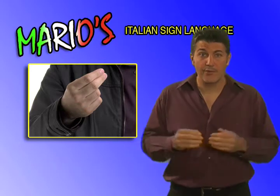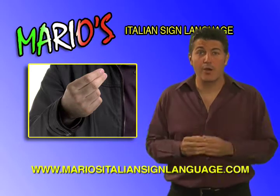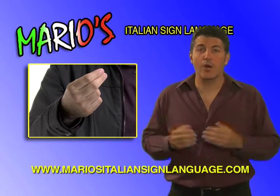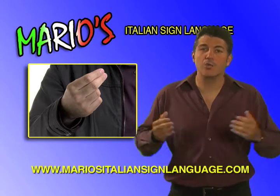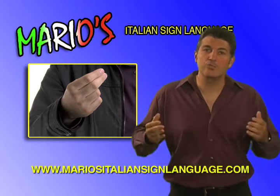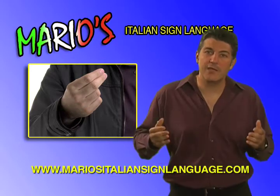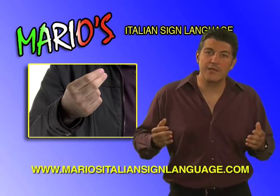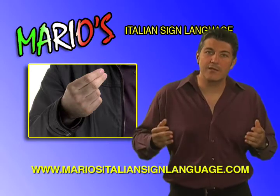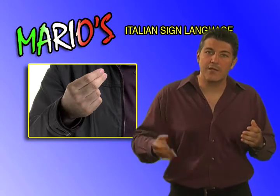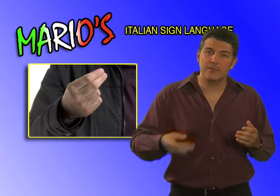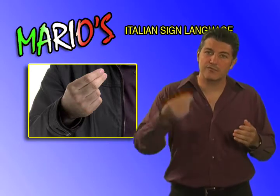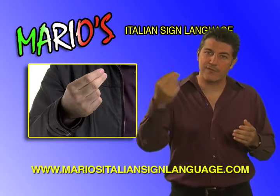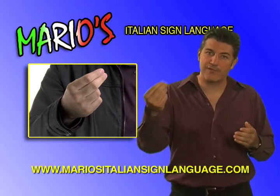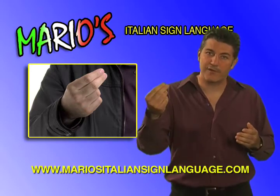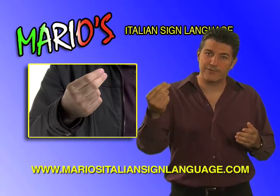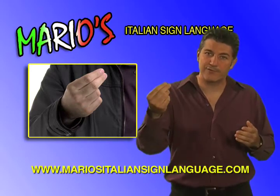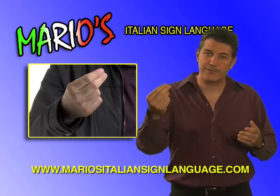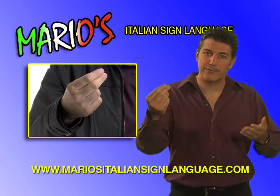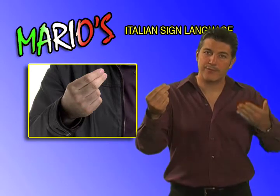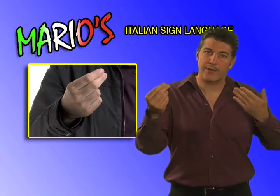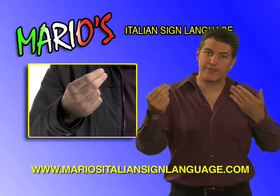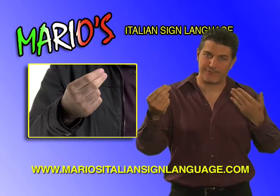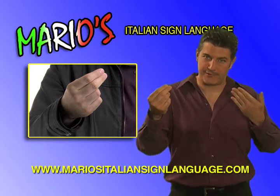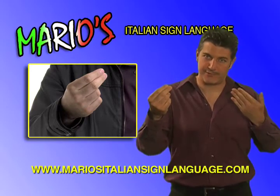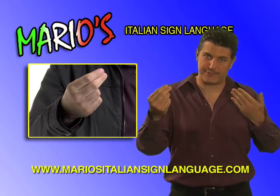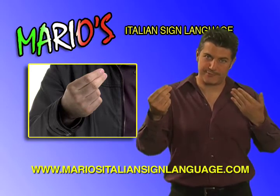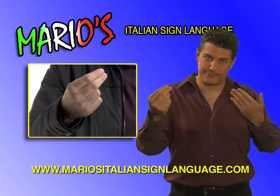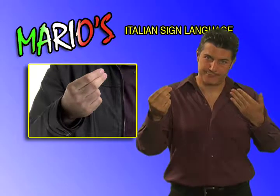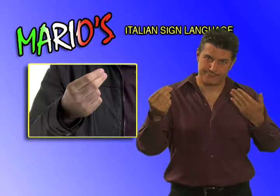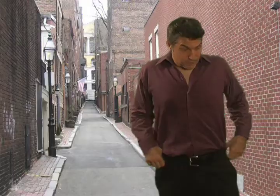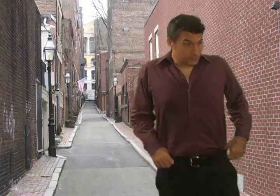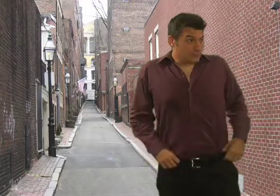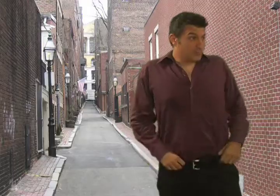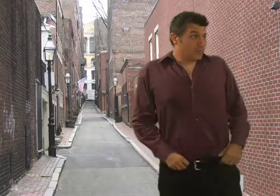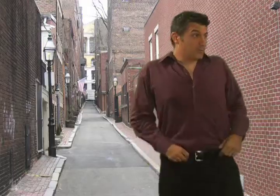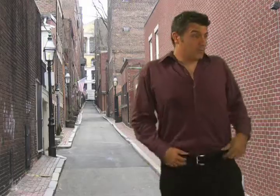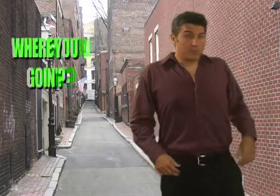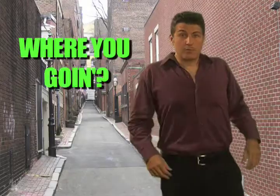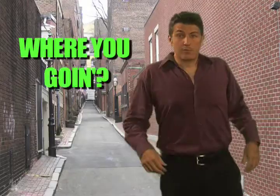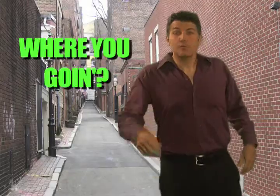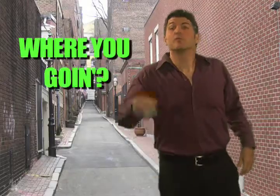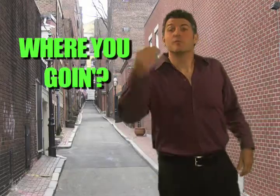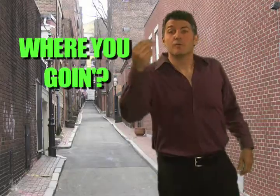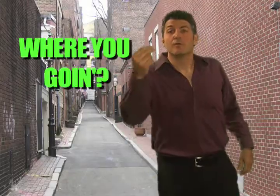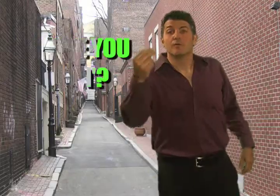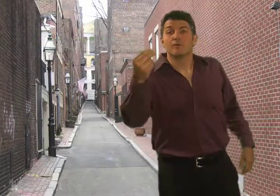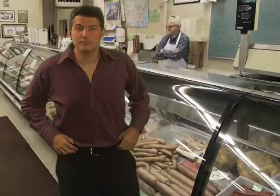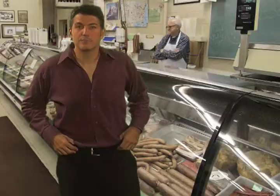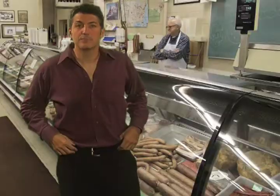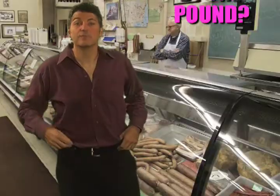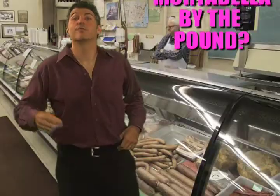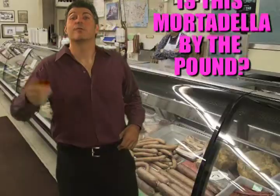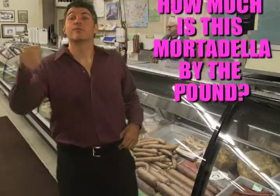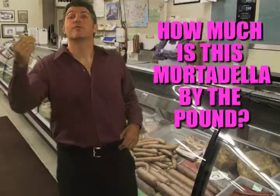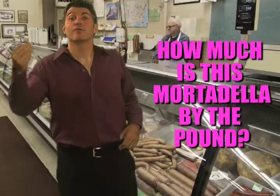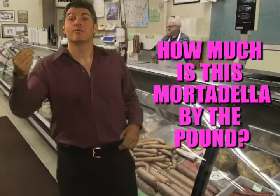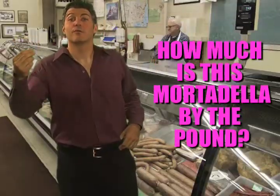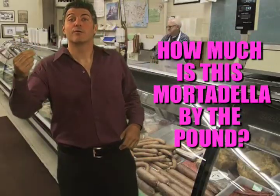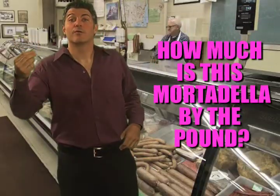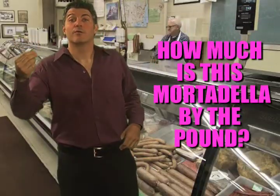All you need is three fingers and a face. Learn valuable phrases like, where you going? How much is this motadella